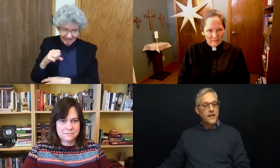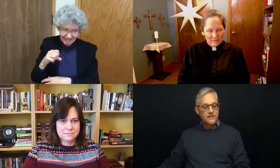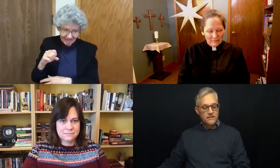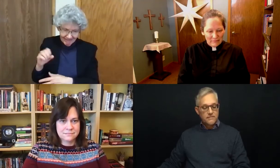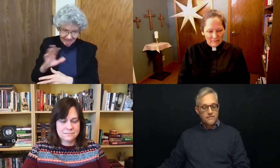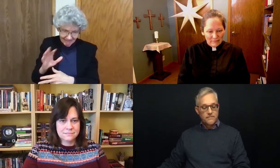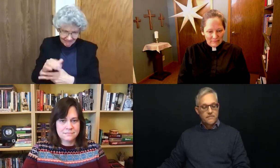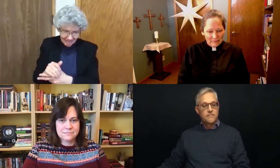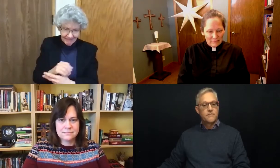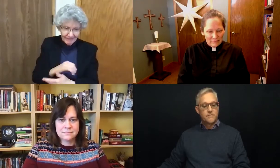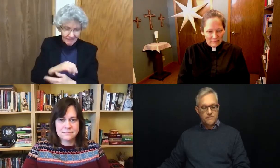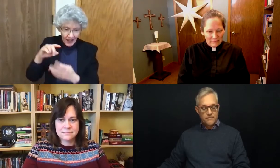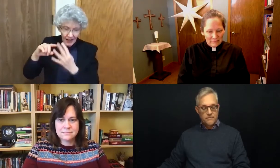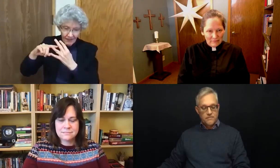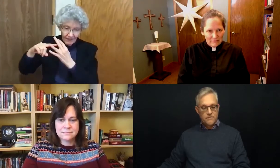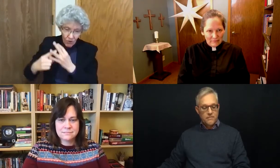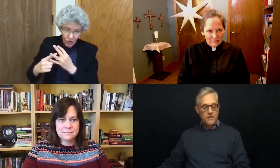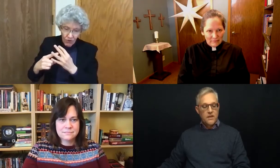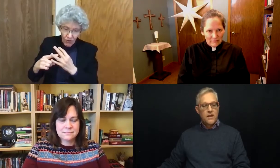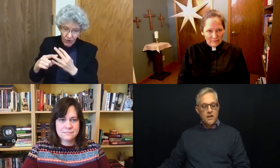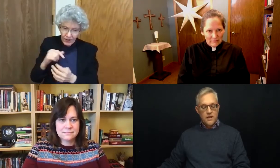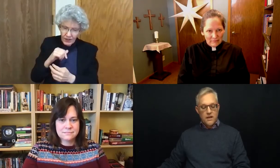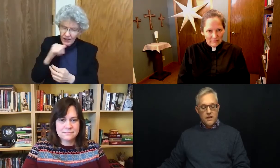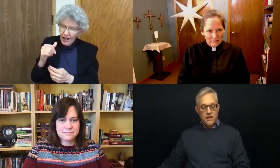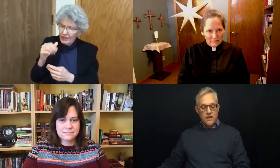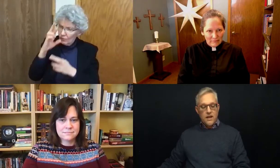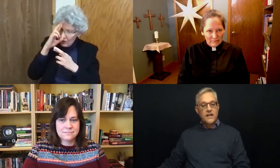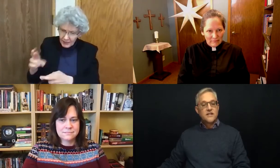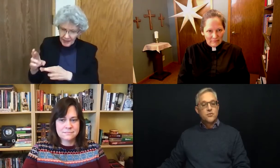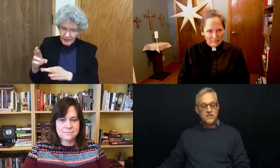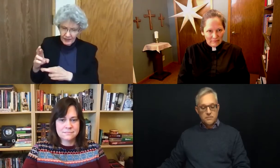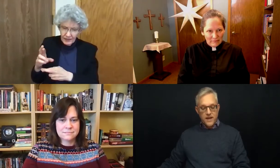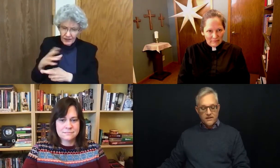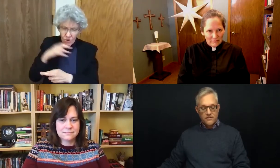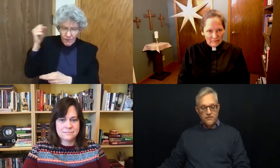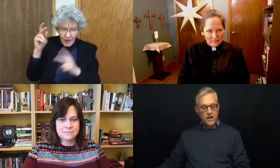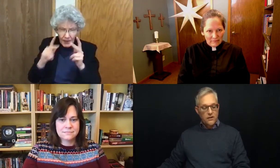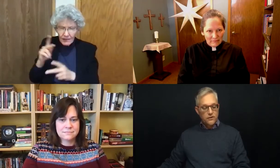and disrespect for elders